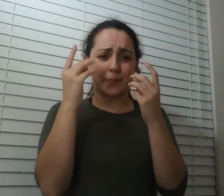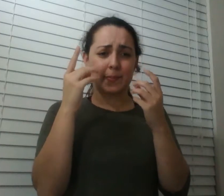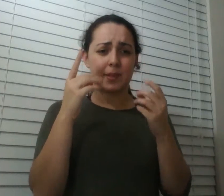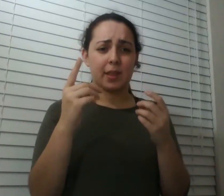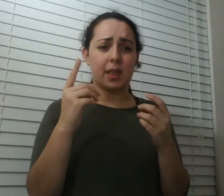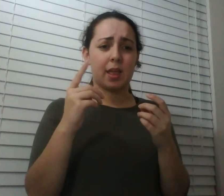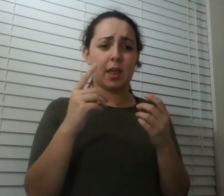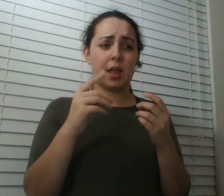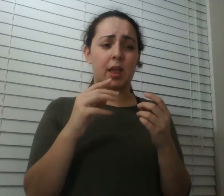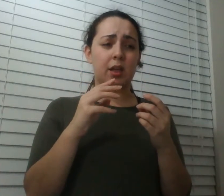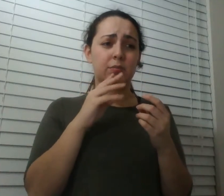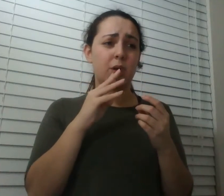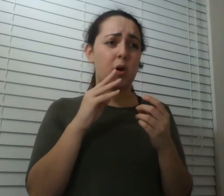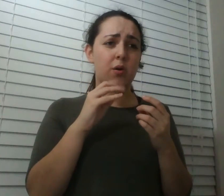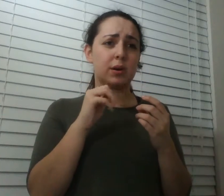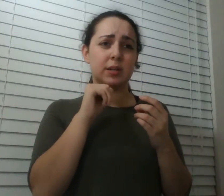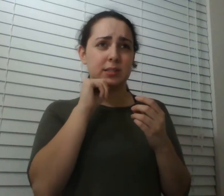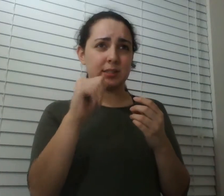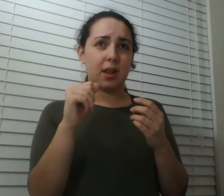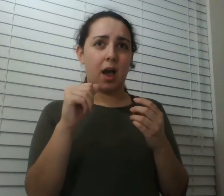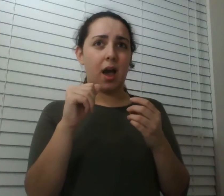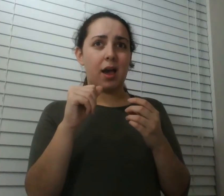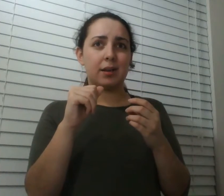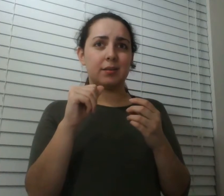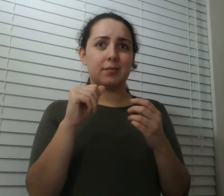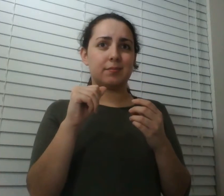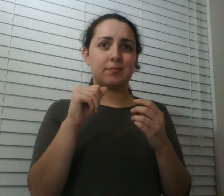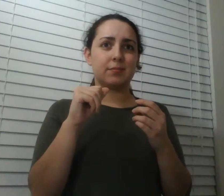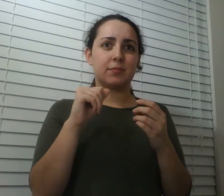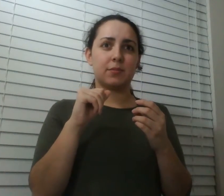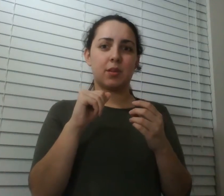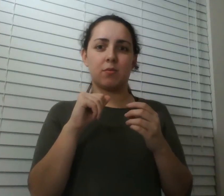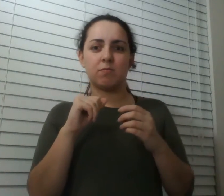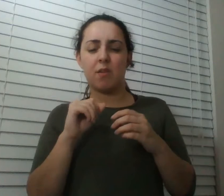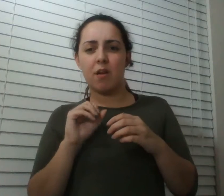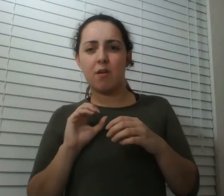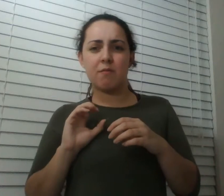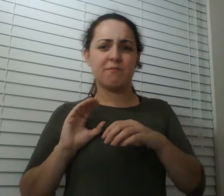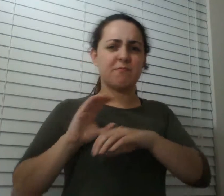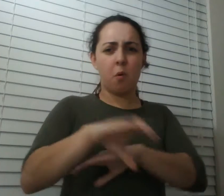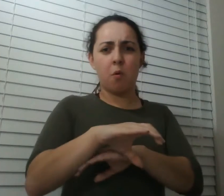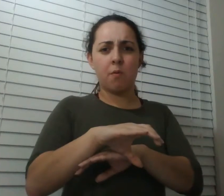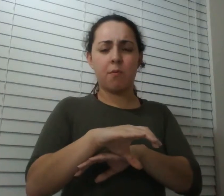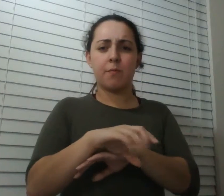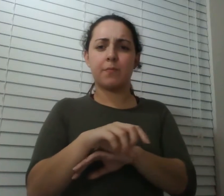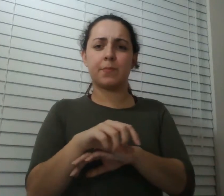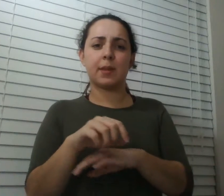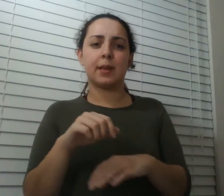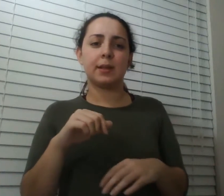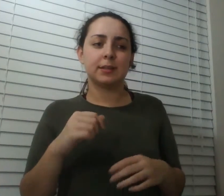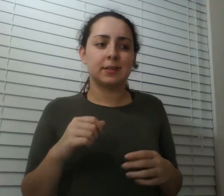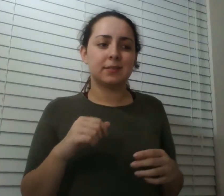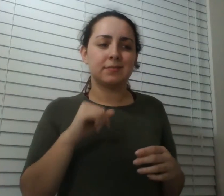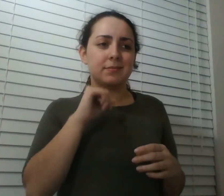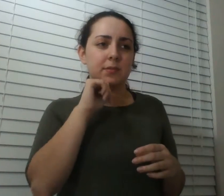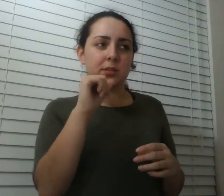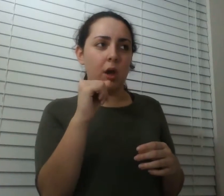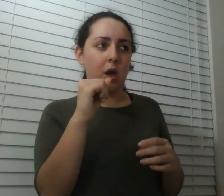to the kid it wasn't exactly a command it was more like don't do that it was like don't be an idiot don't do that it wasn't really threatening